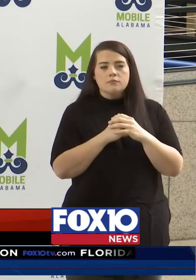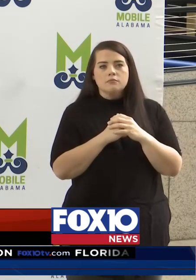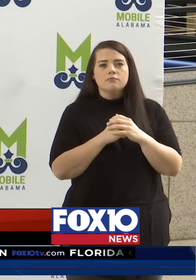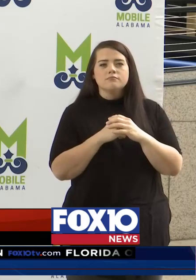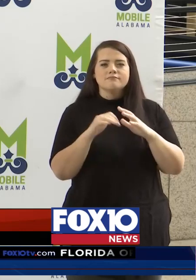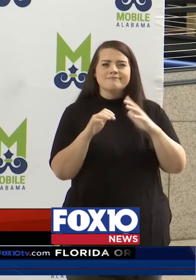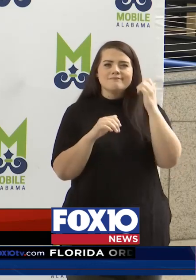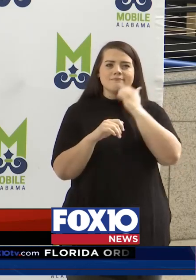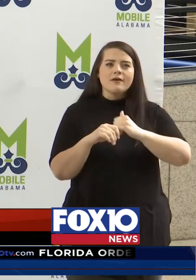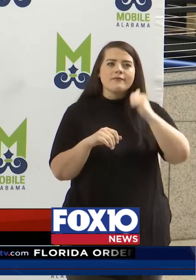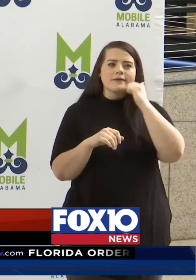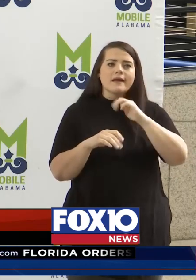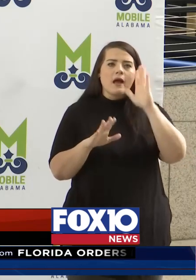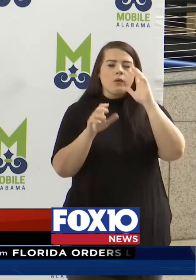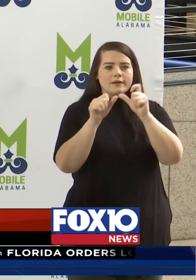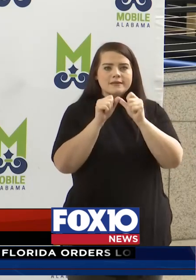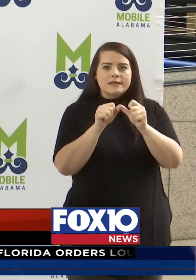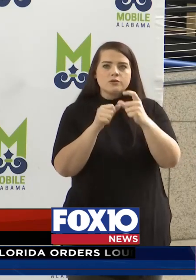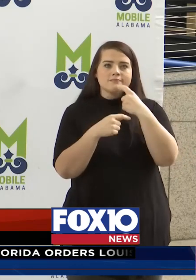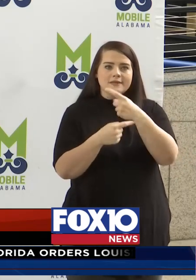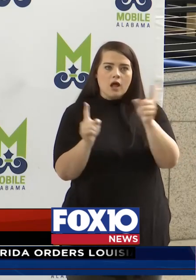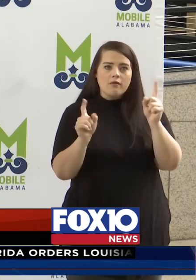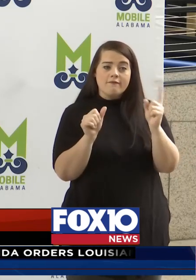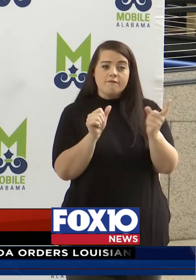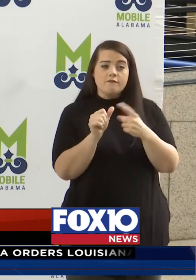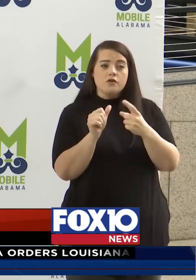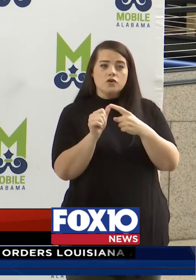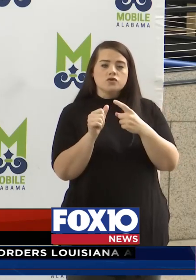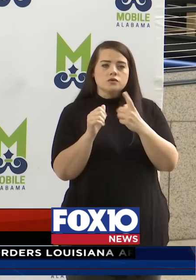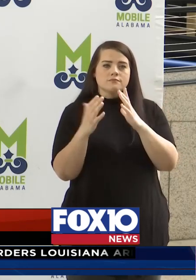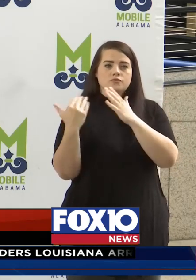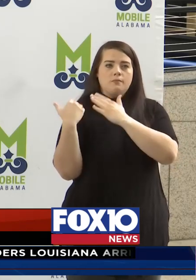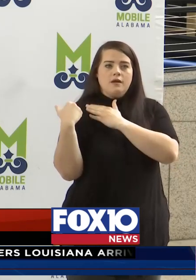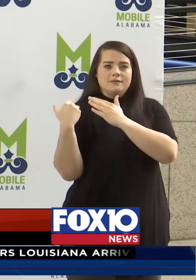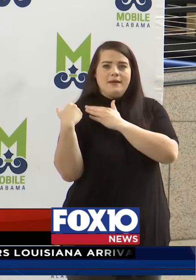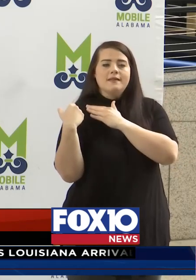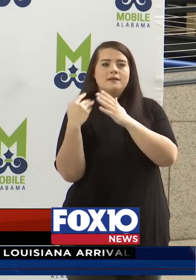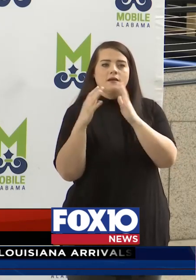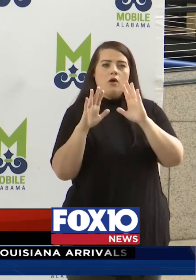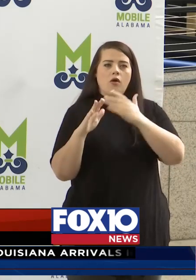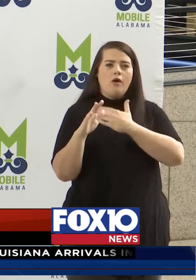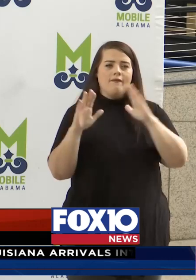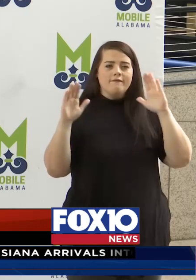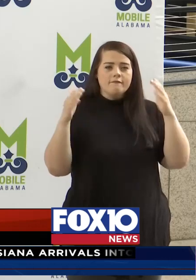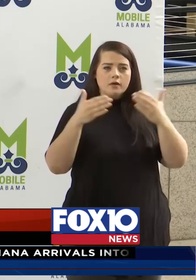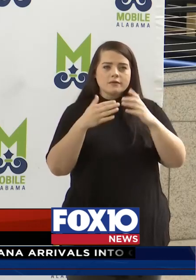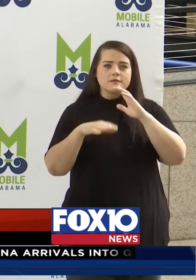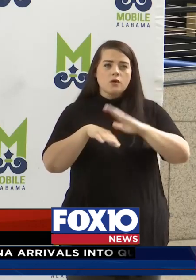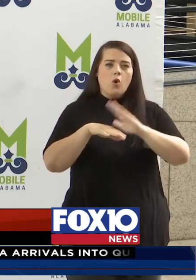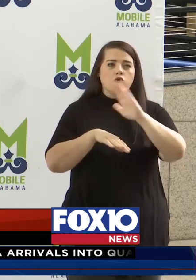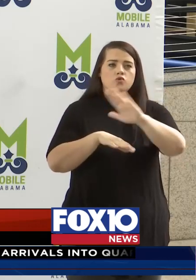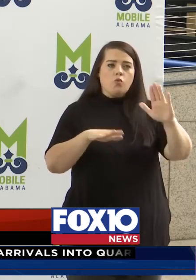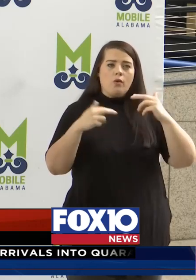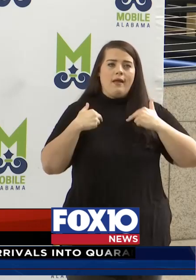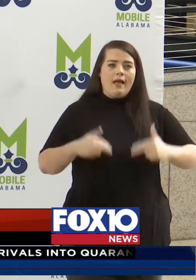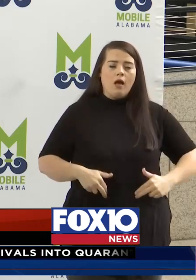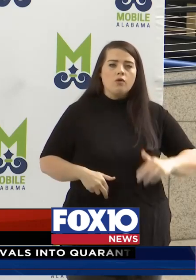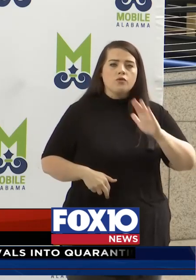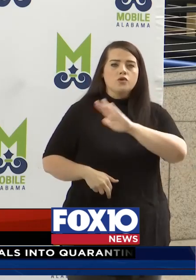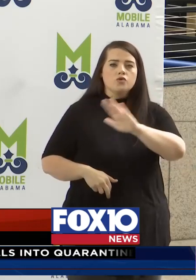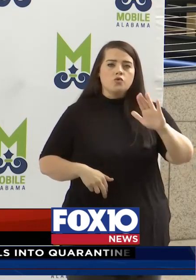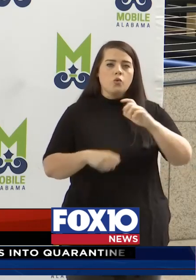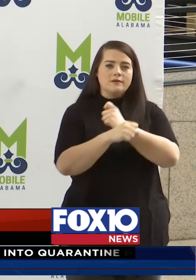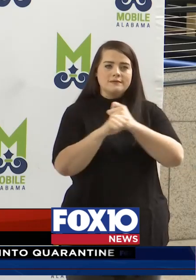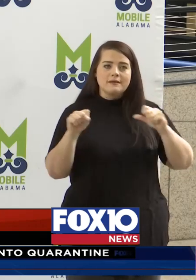Every day, I will continue to say that our first and foremost responsibility and focus is on your health and safety. And